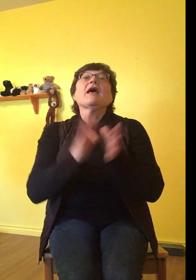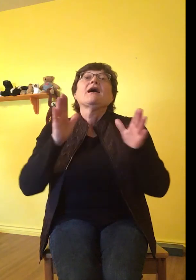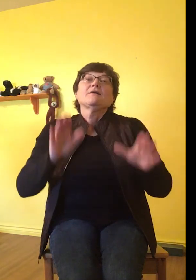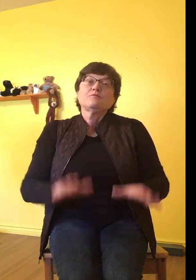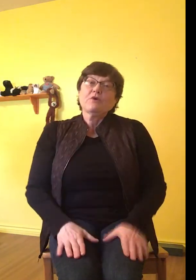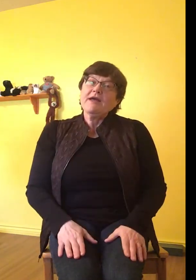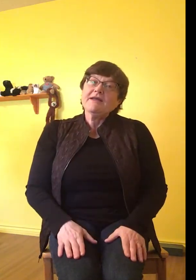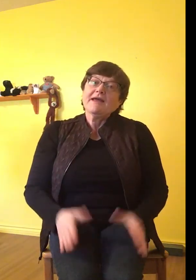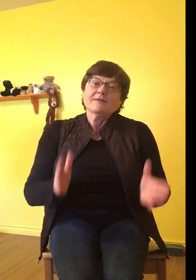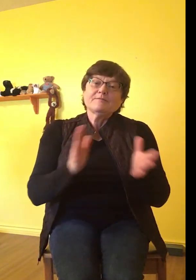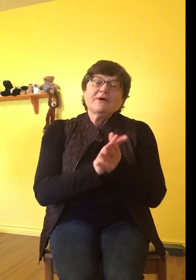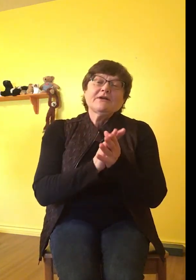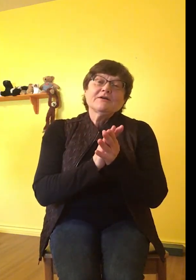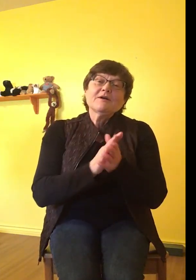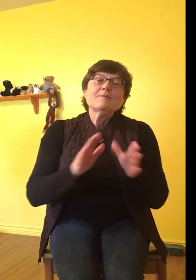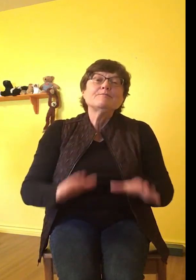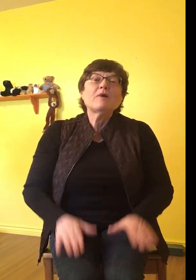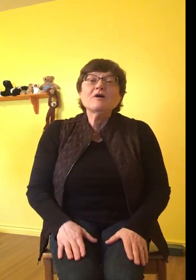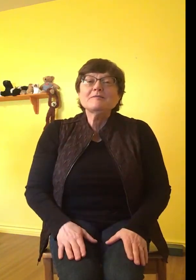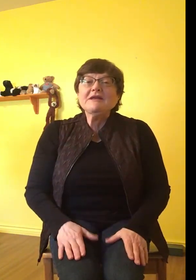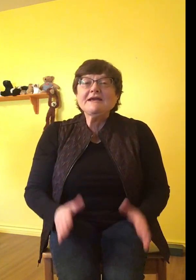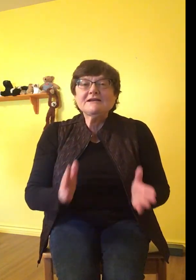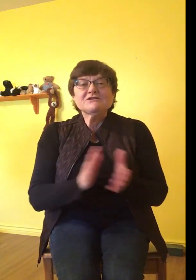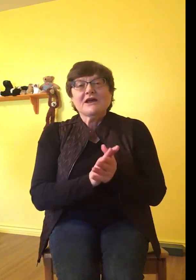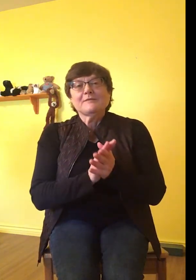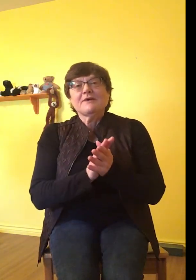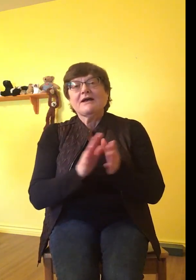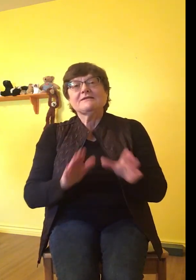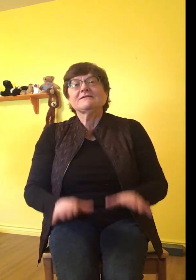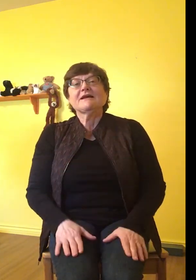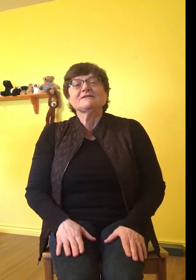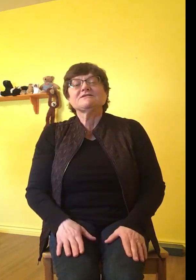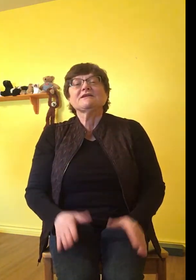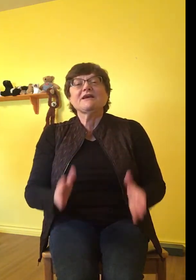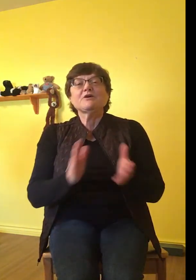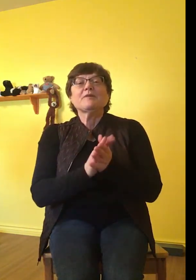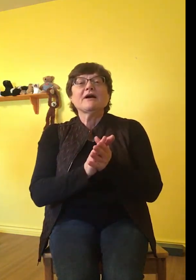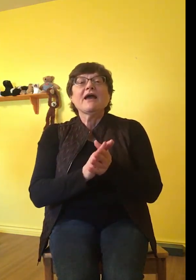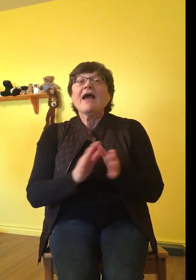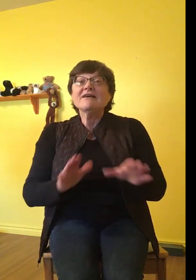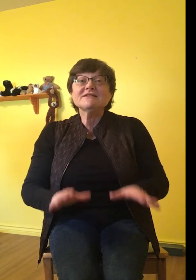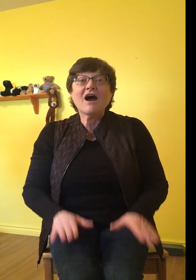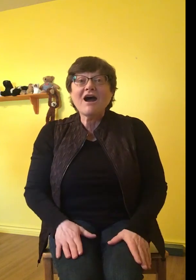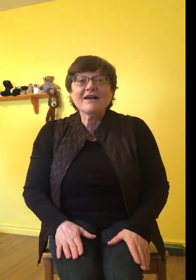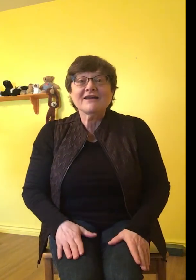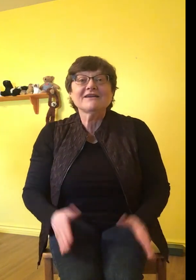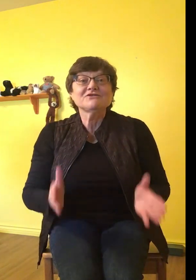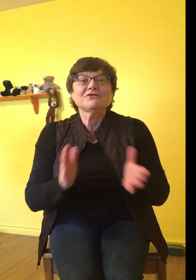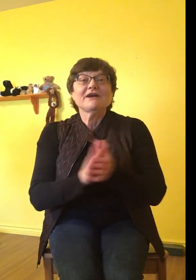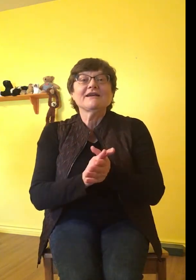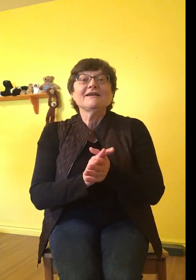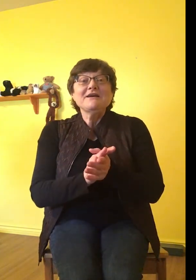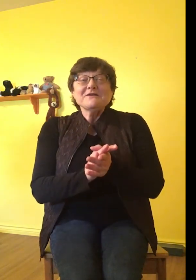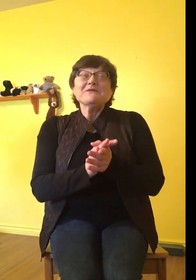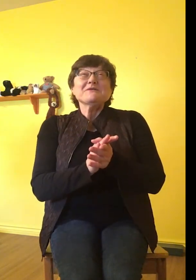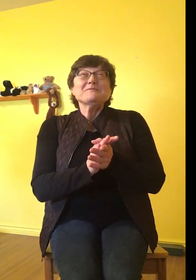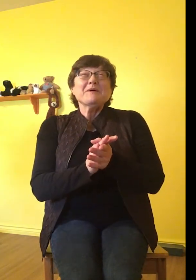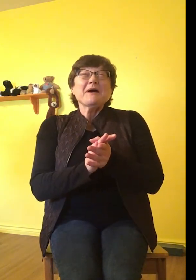Bread and butter, marmalade and jam, let's say goodbye as high as you can. Goodbye.